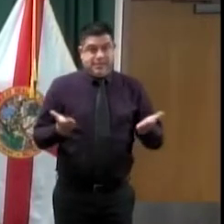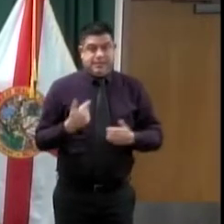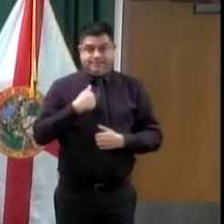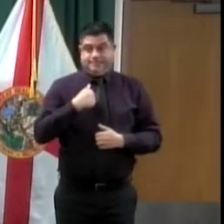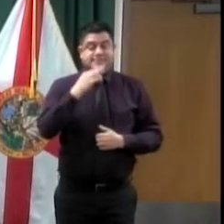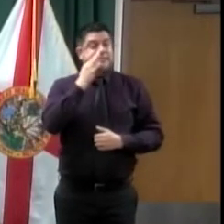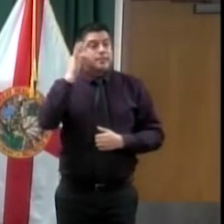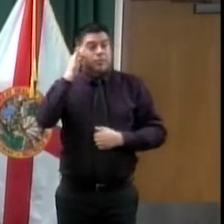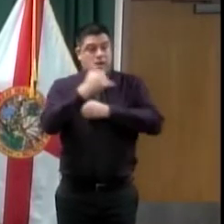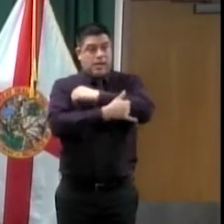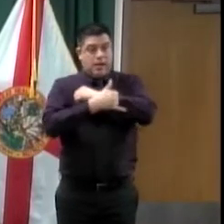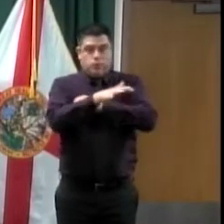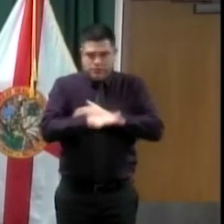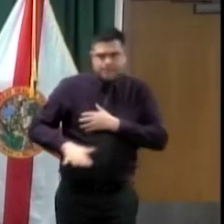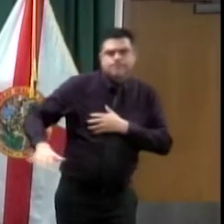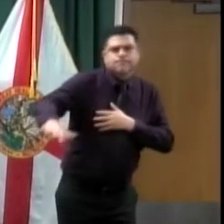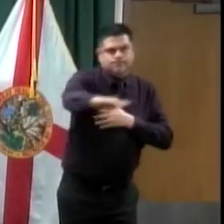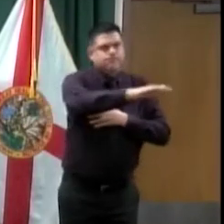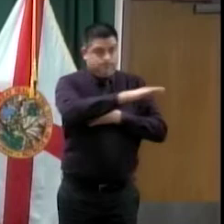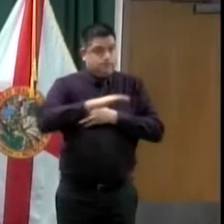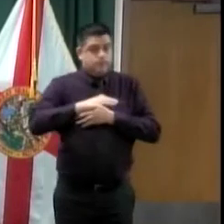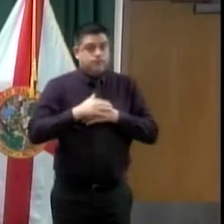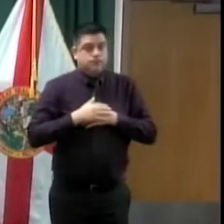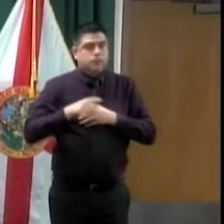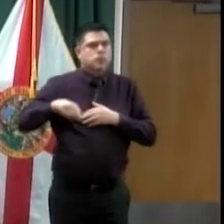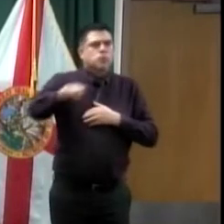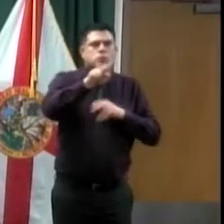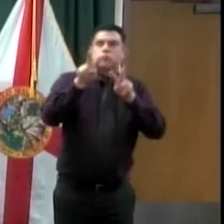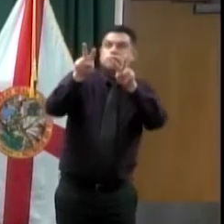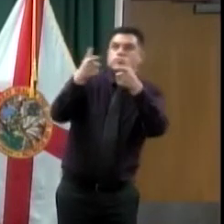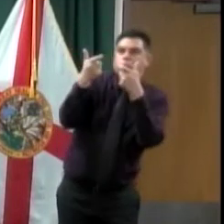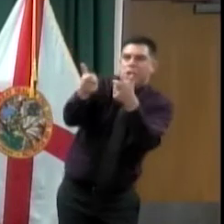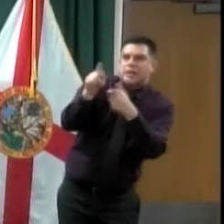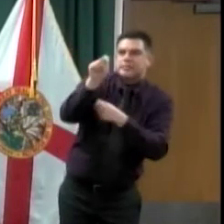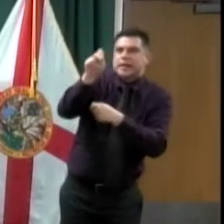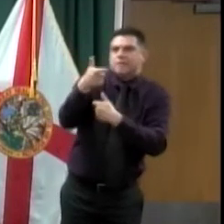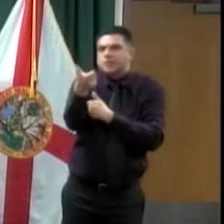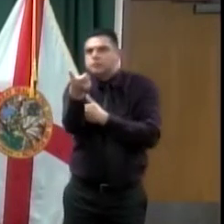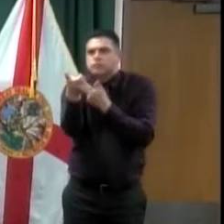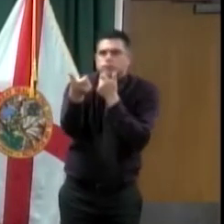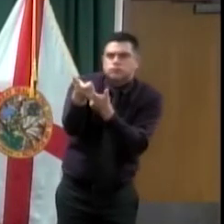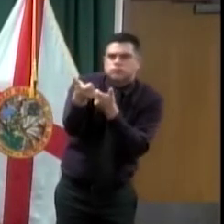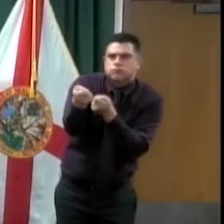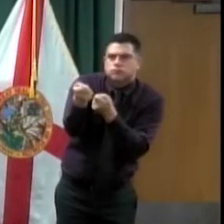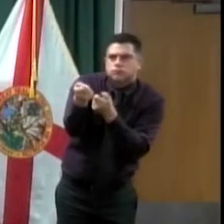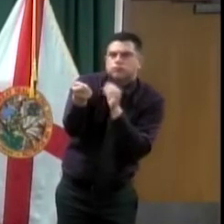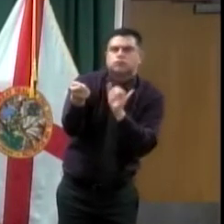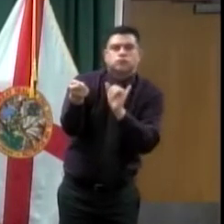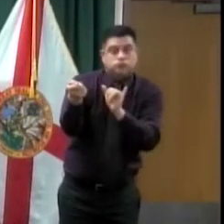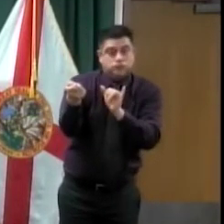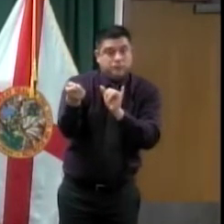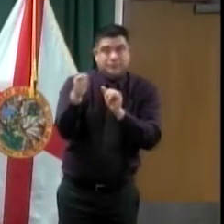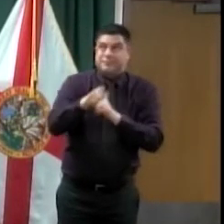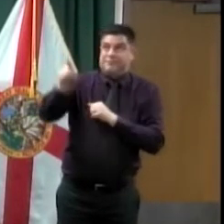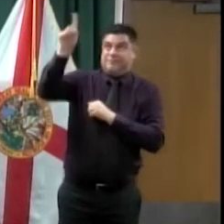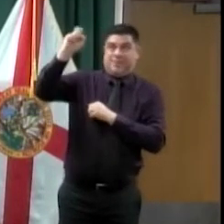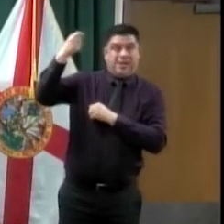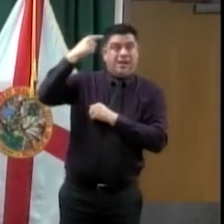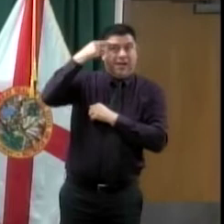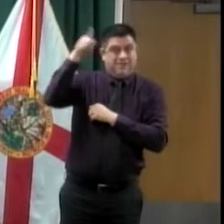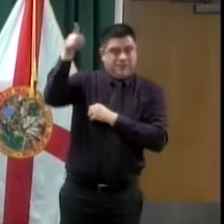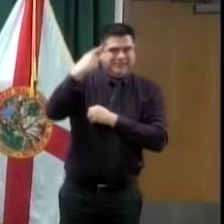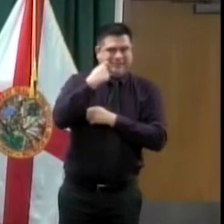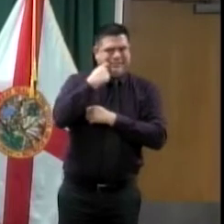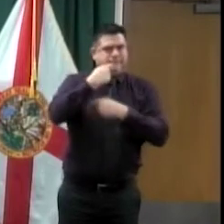everyone that was monitoring the news saw the executive order discussed from the governor. We also